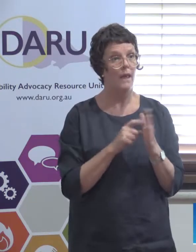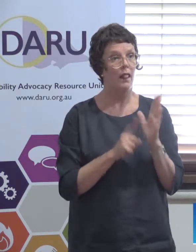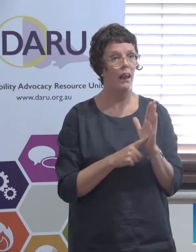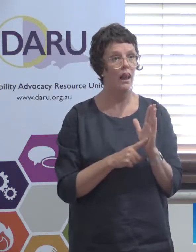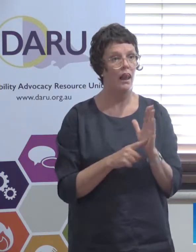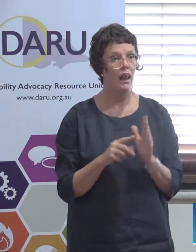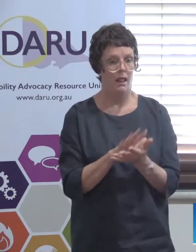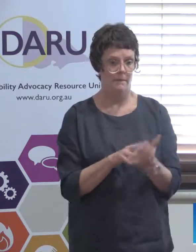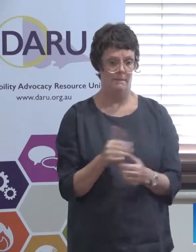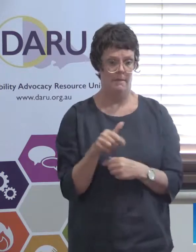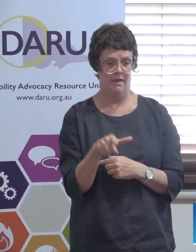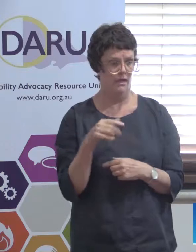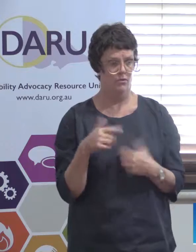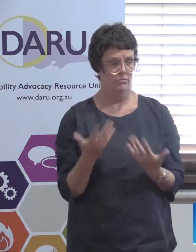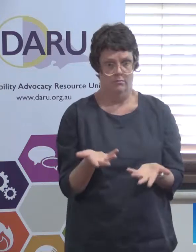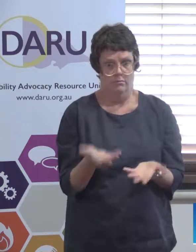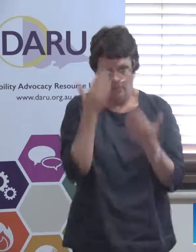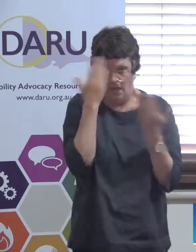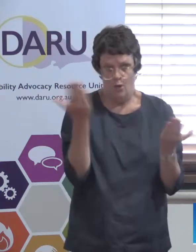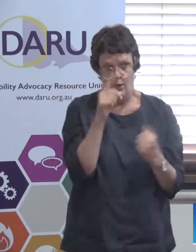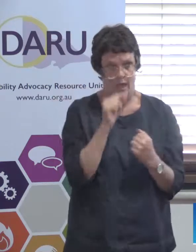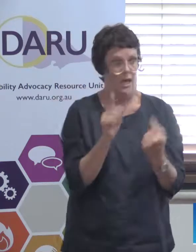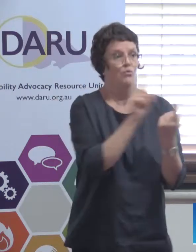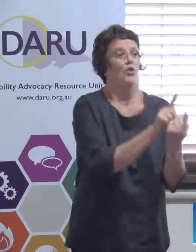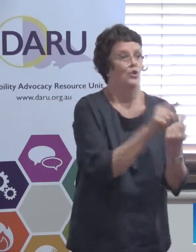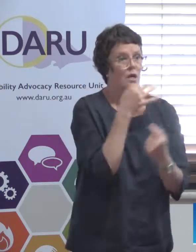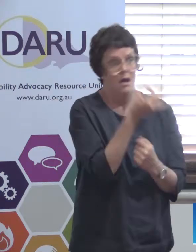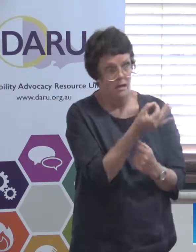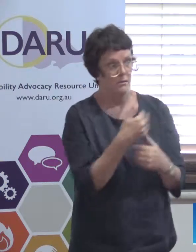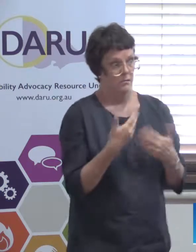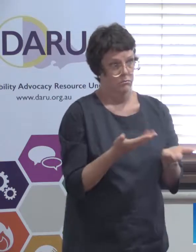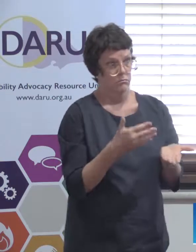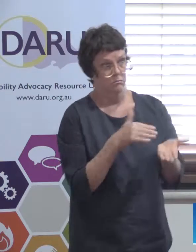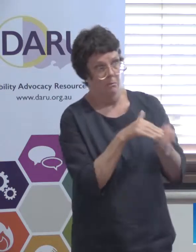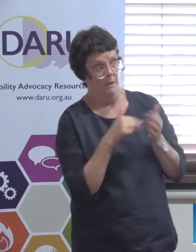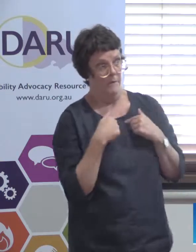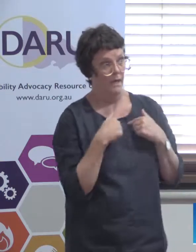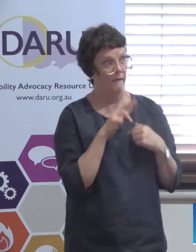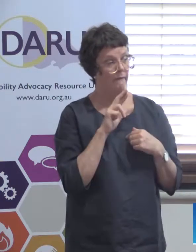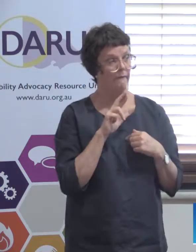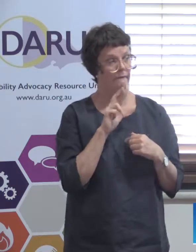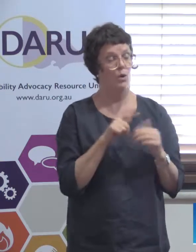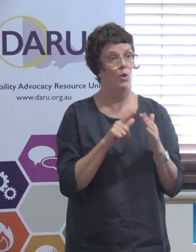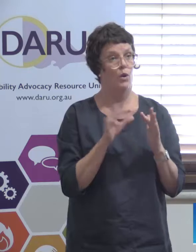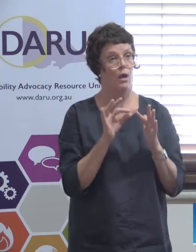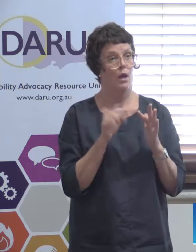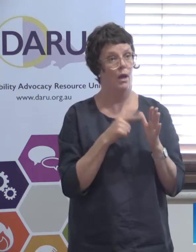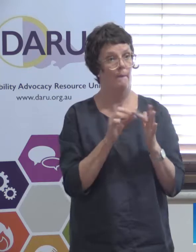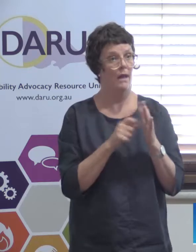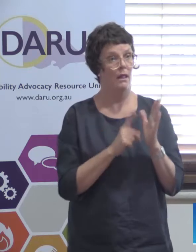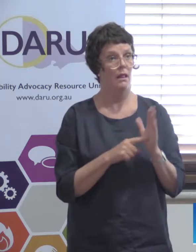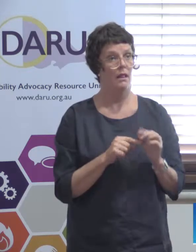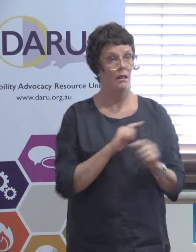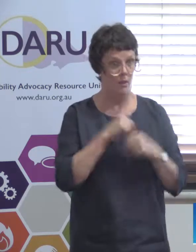so anyway that that's just one little glimpse into how to all of the stuff that we have to try and keep on top of to make